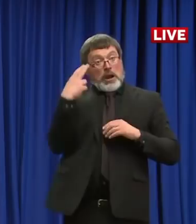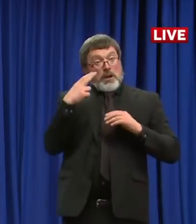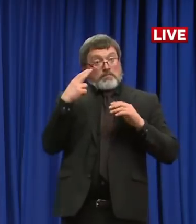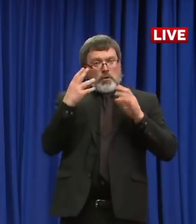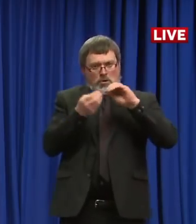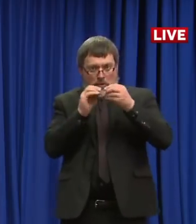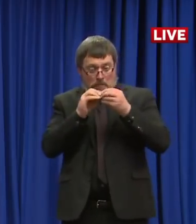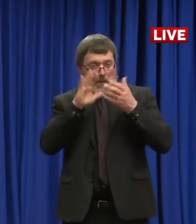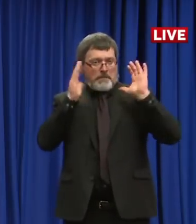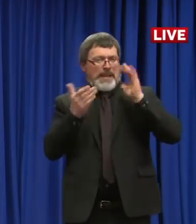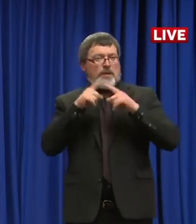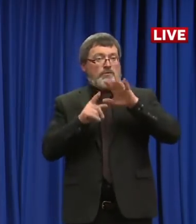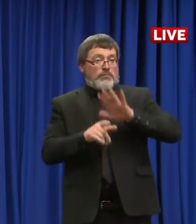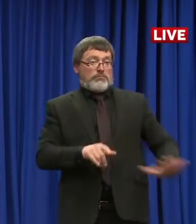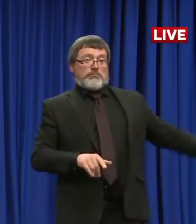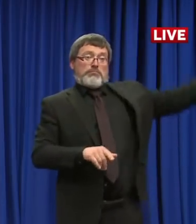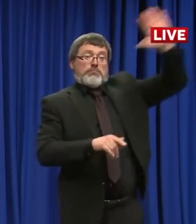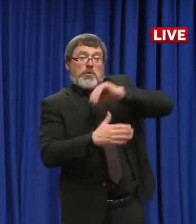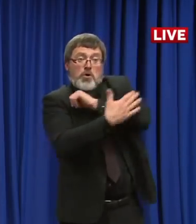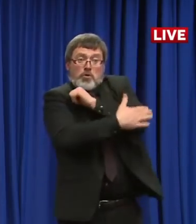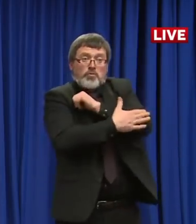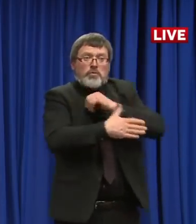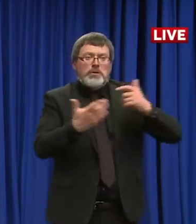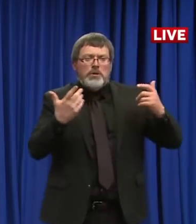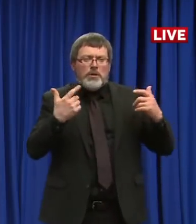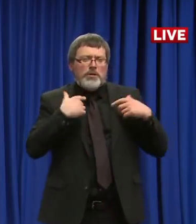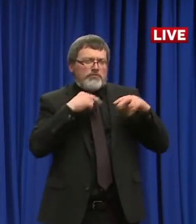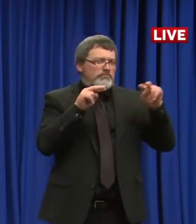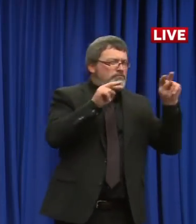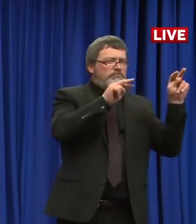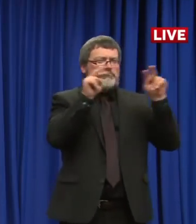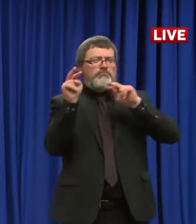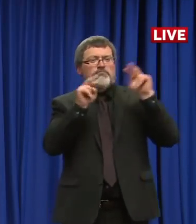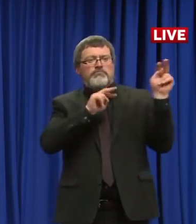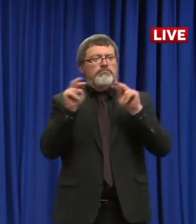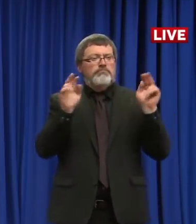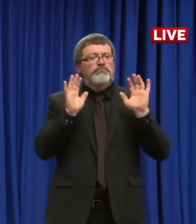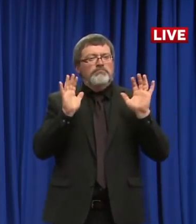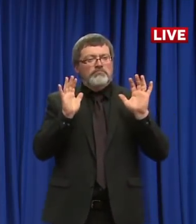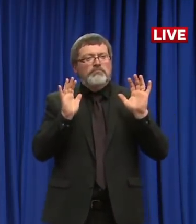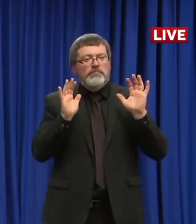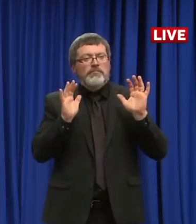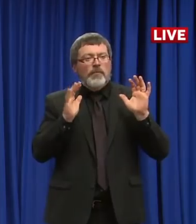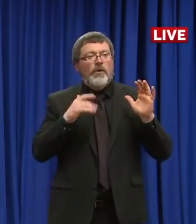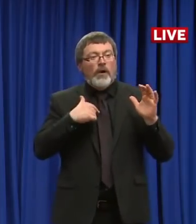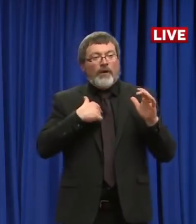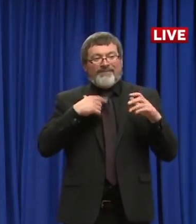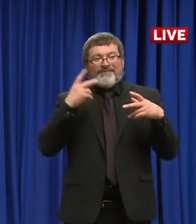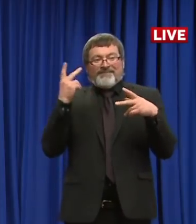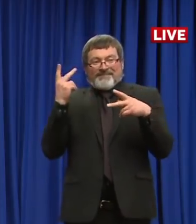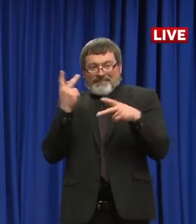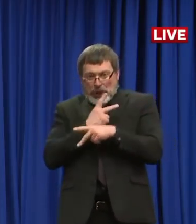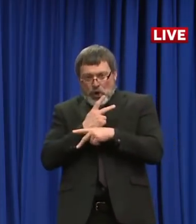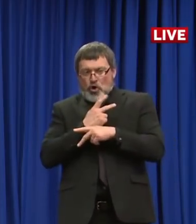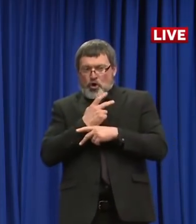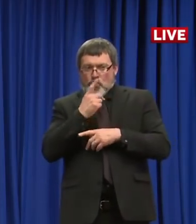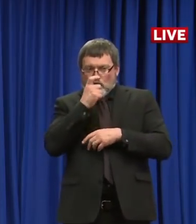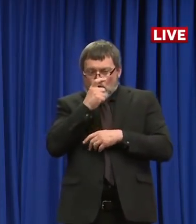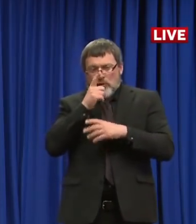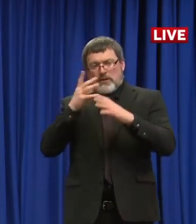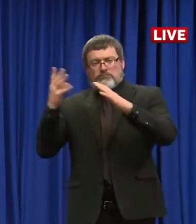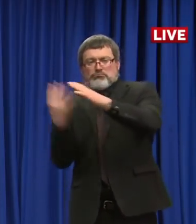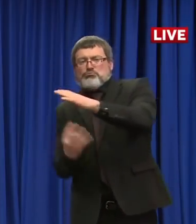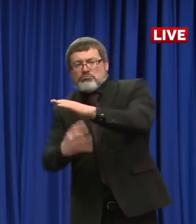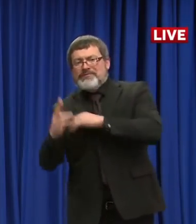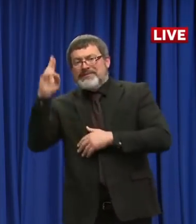confirming a mortality or a hospitalization as being COVID or not COVID is incredibly important. And what I believe one of the more accurate numbers we can look at